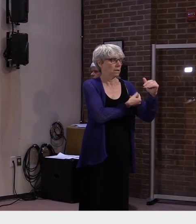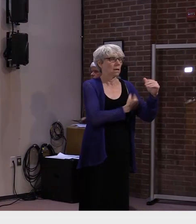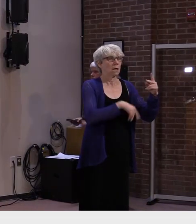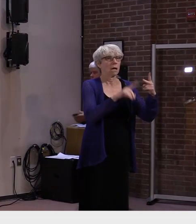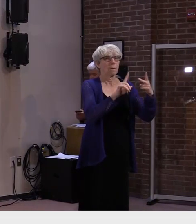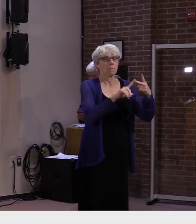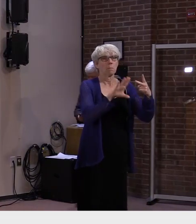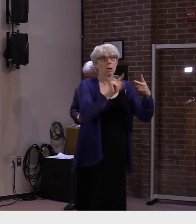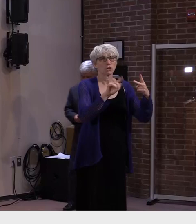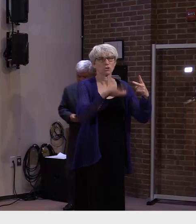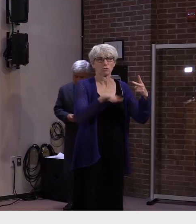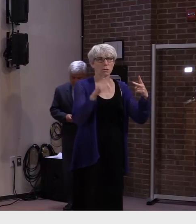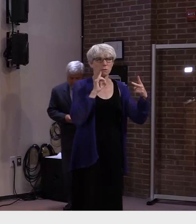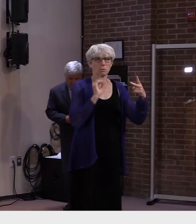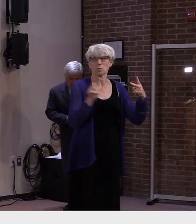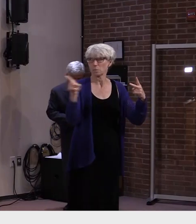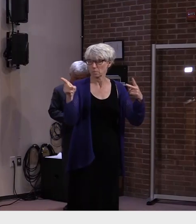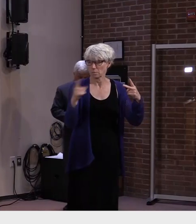Levine to elaborate.